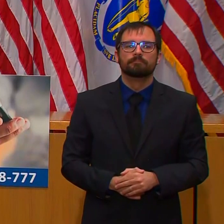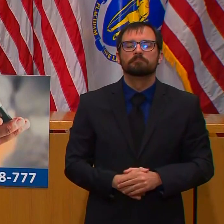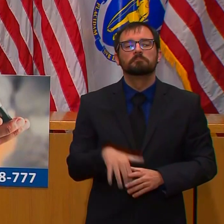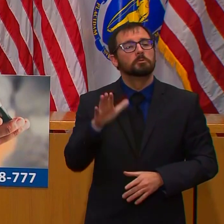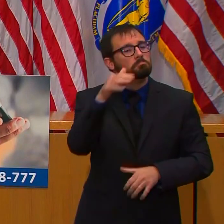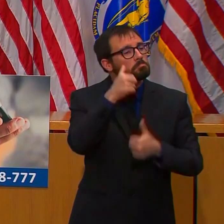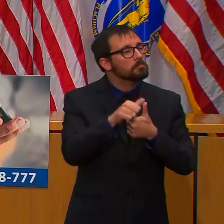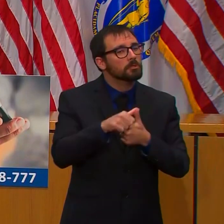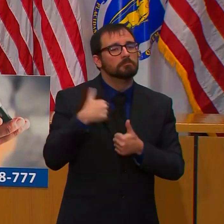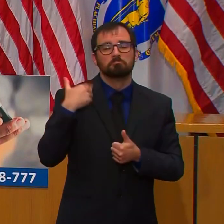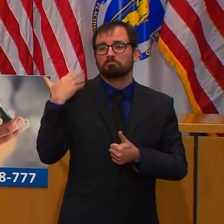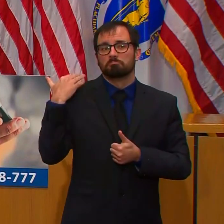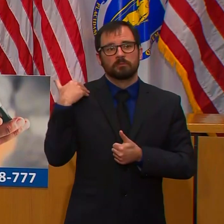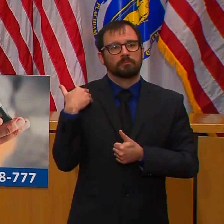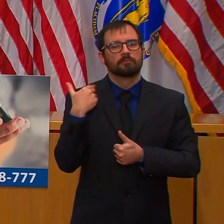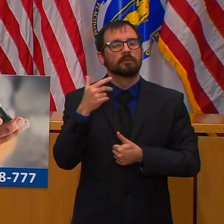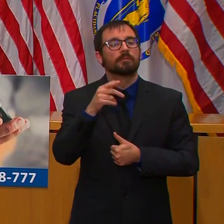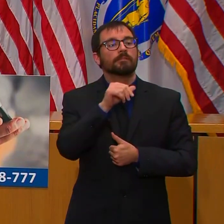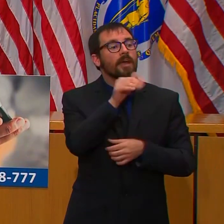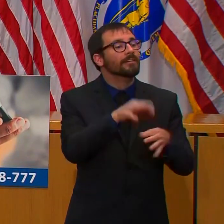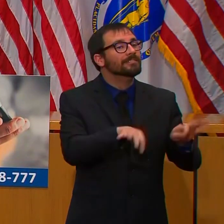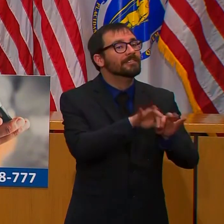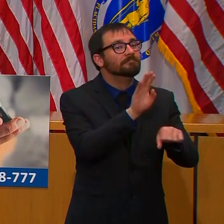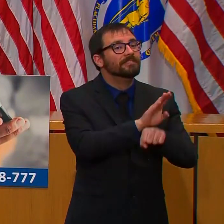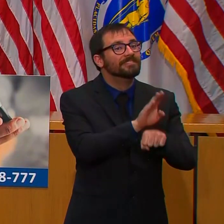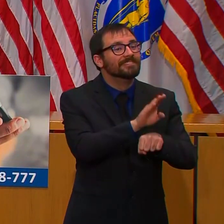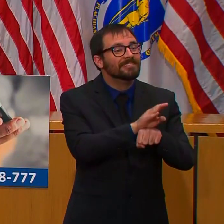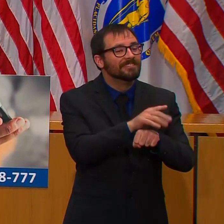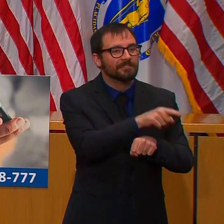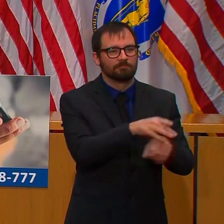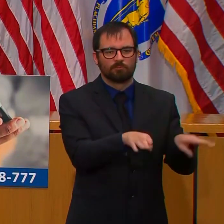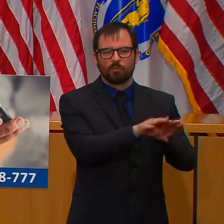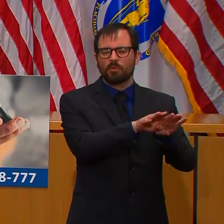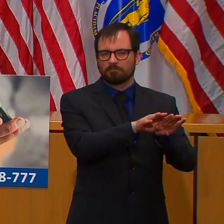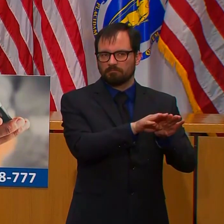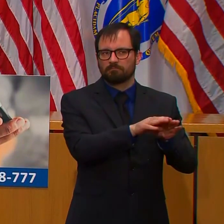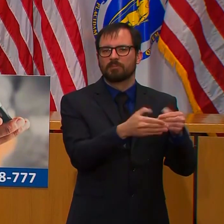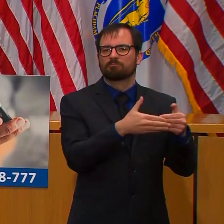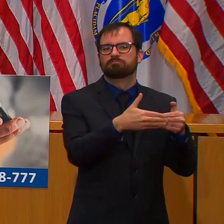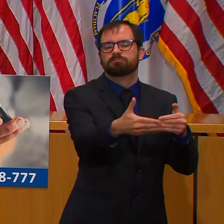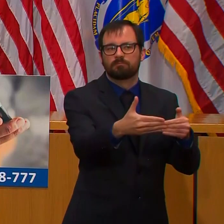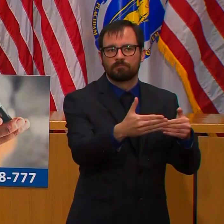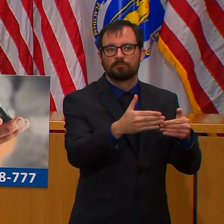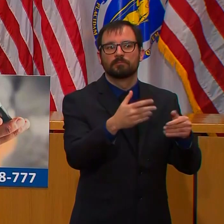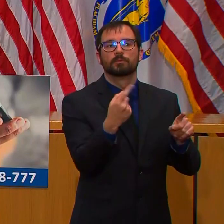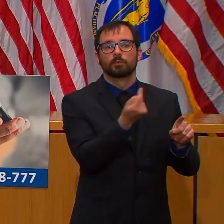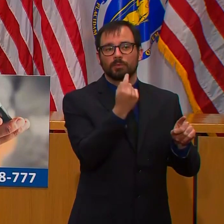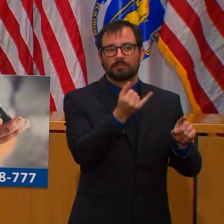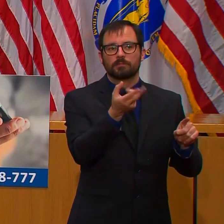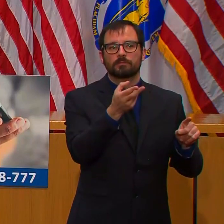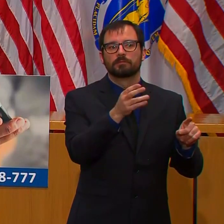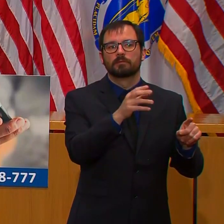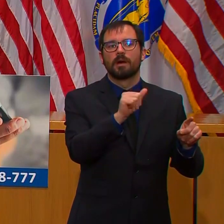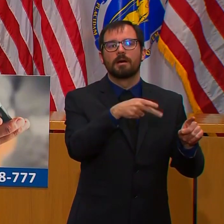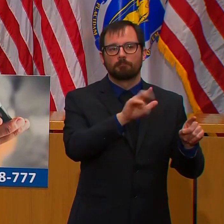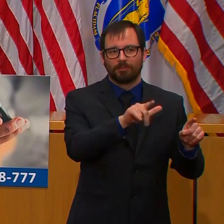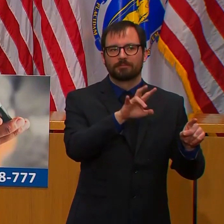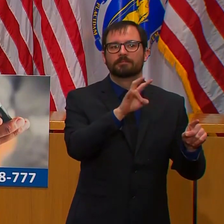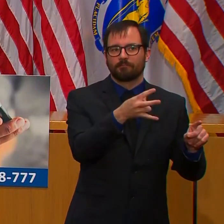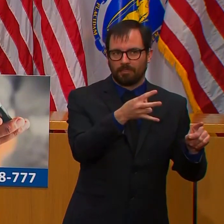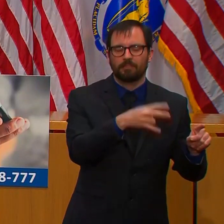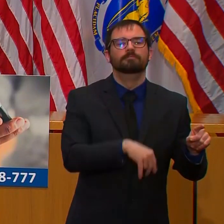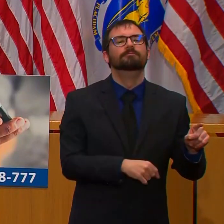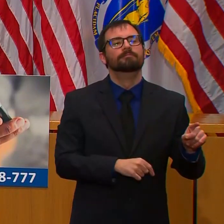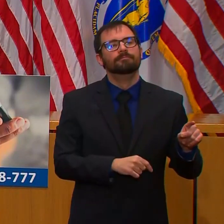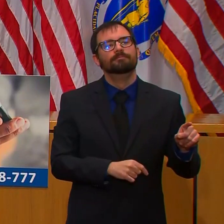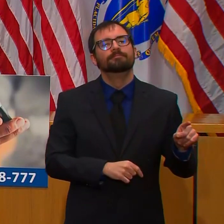Tuesday, April 7th. I also directed the Department of Public Health to issue a stay-at-home advisory for all residents